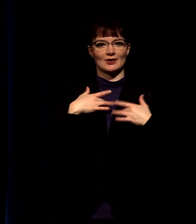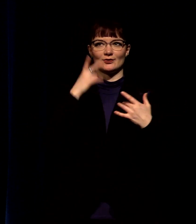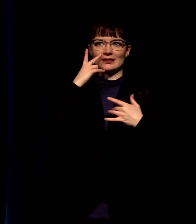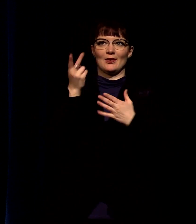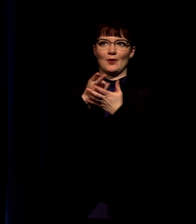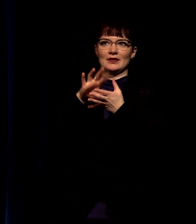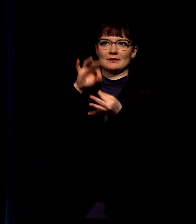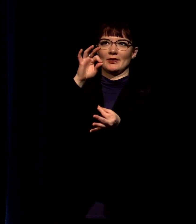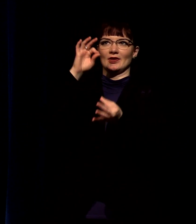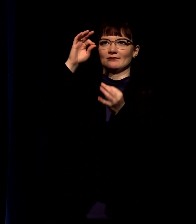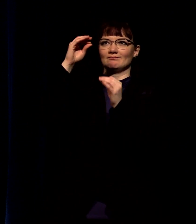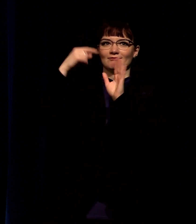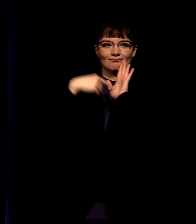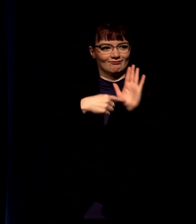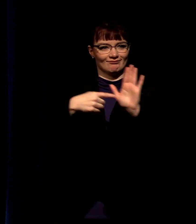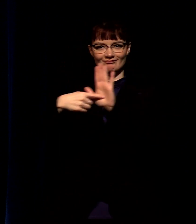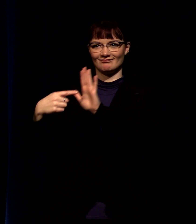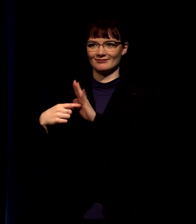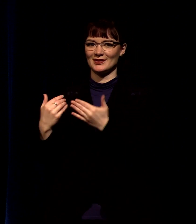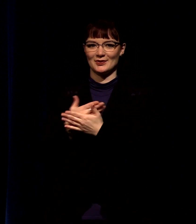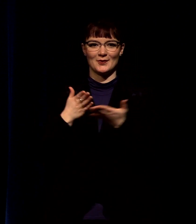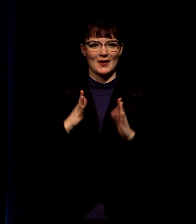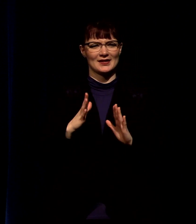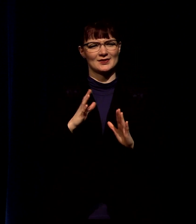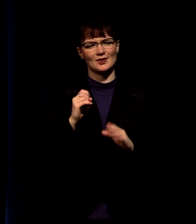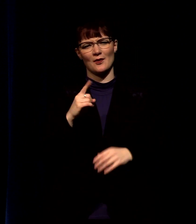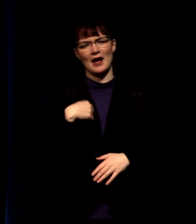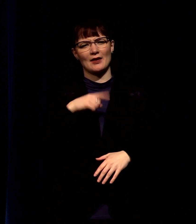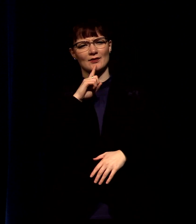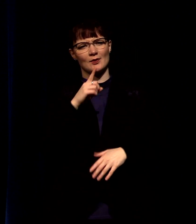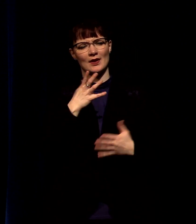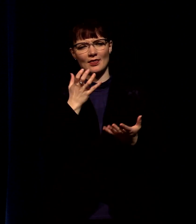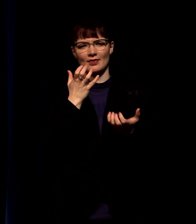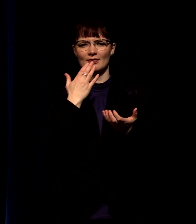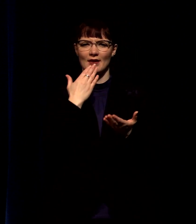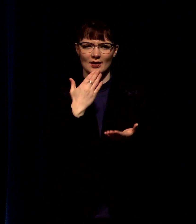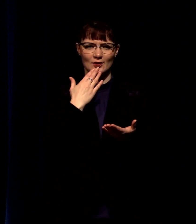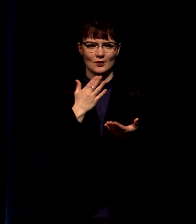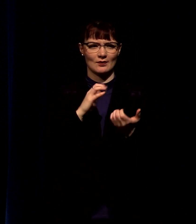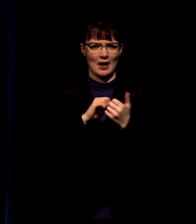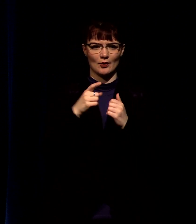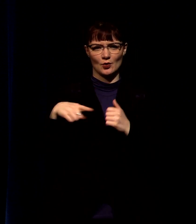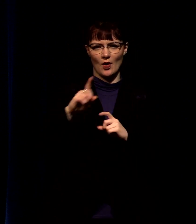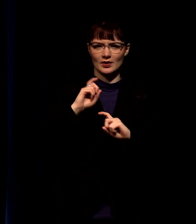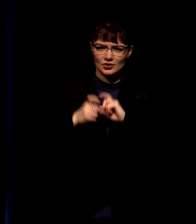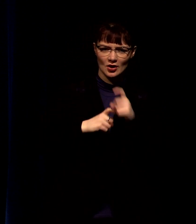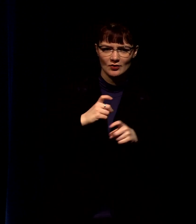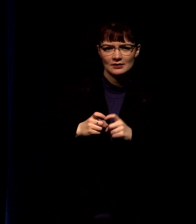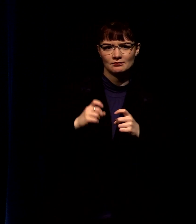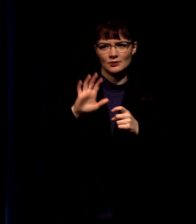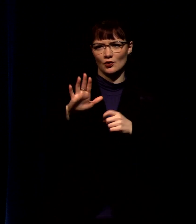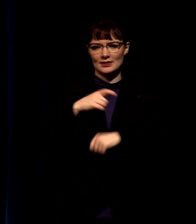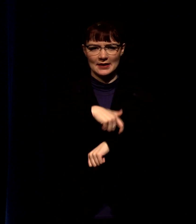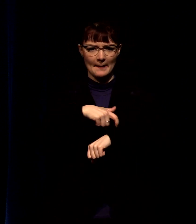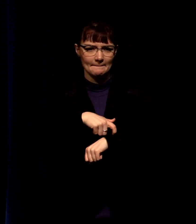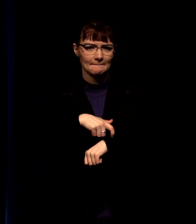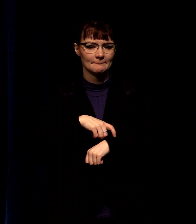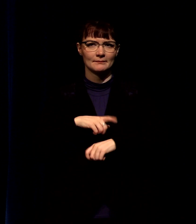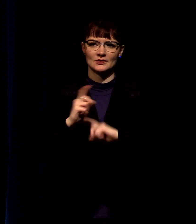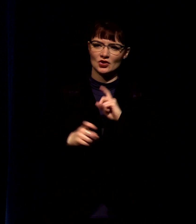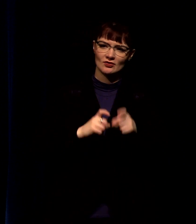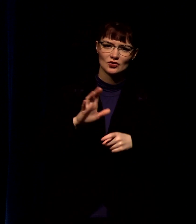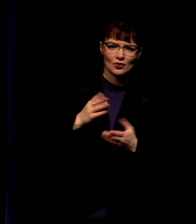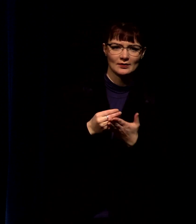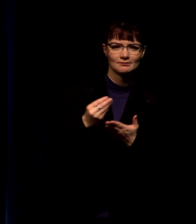manifest presence in a fresh way and i just want to thank you as a church for leaning into these things for being generous with your time for being generous with your